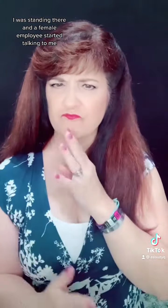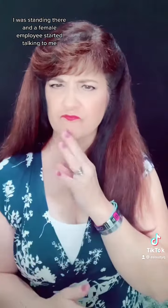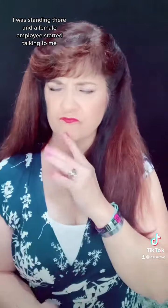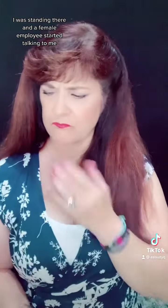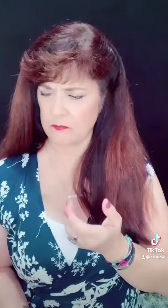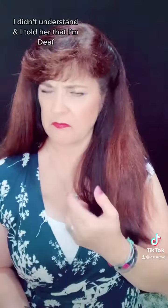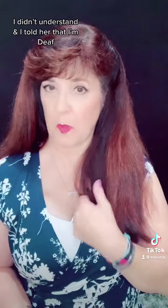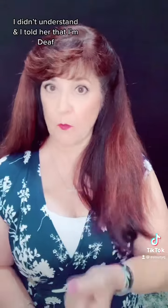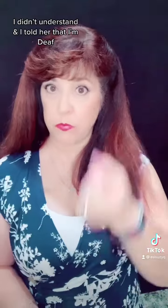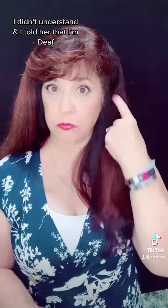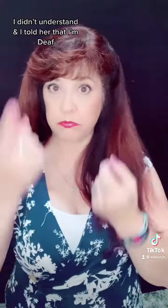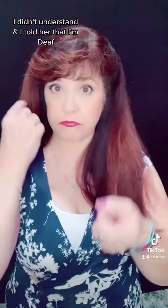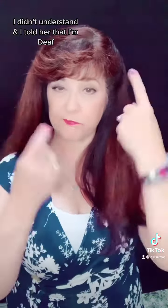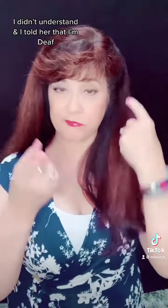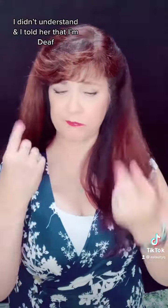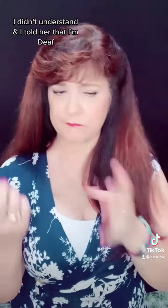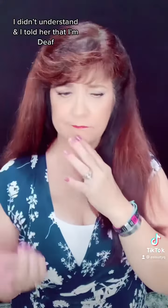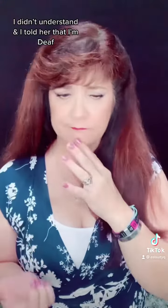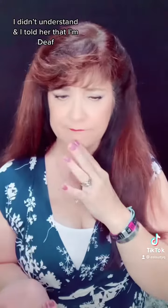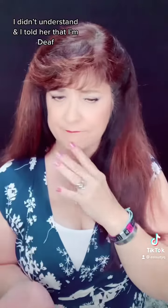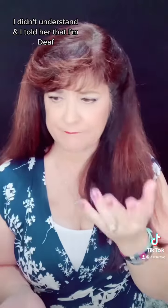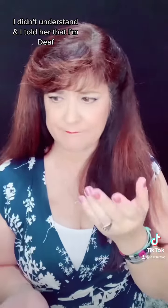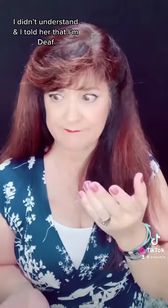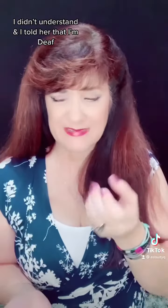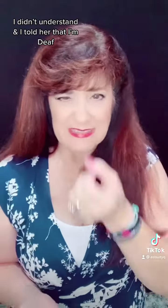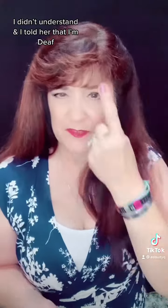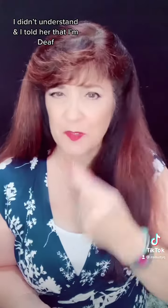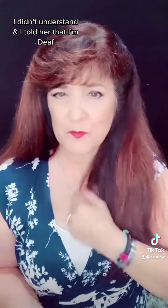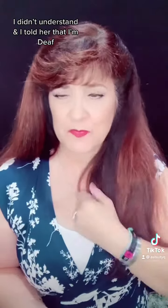I didn't understand and I told her that I'm deaf.